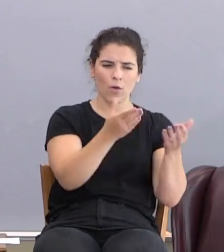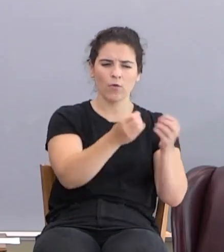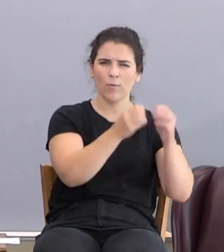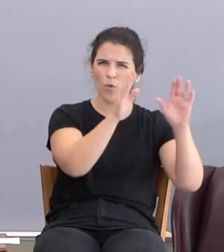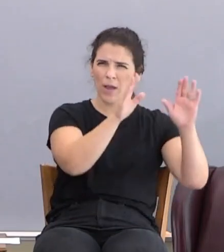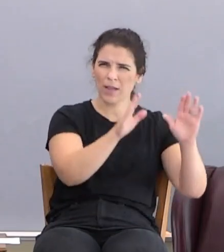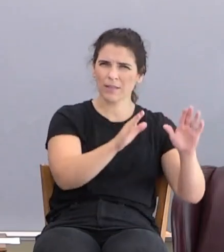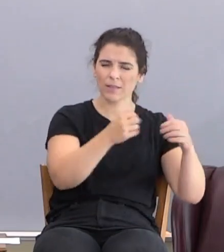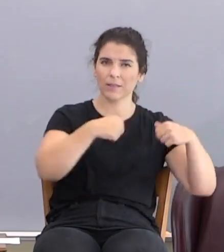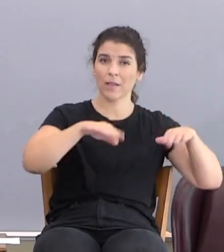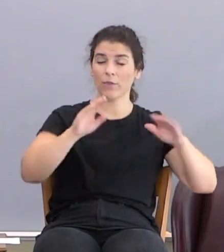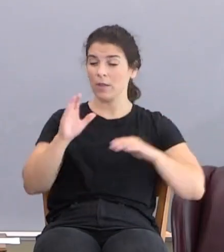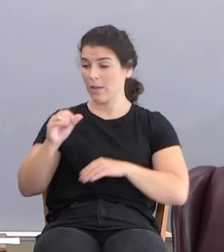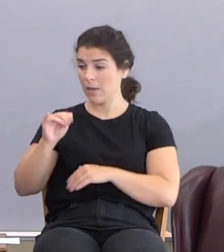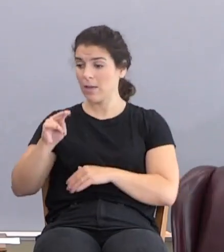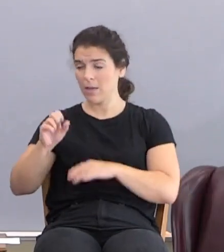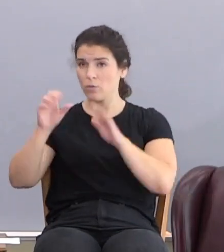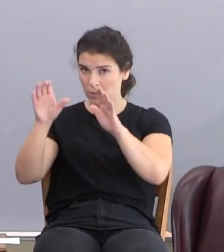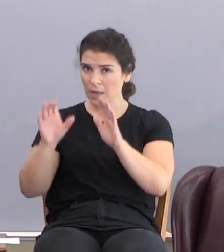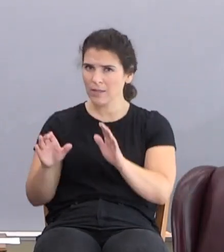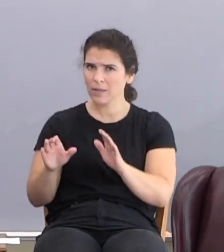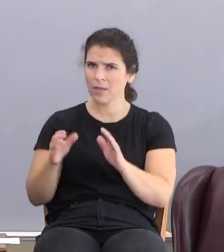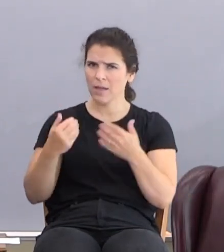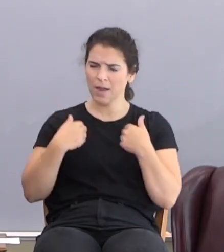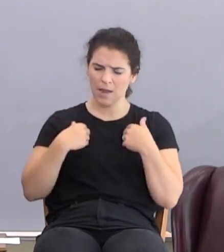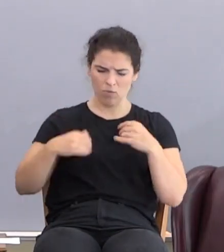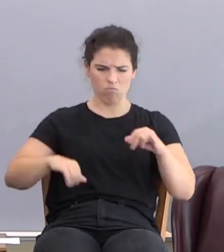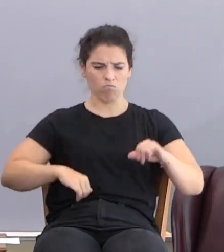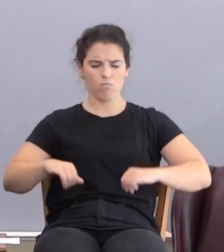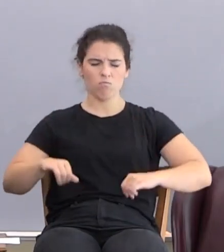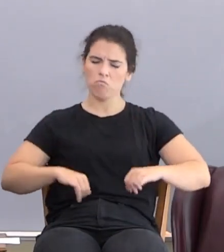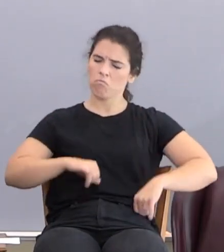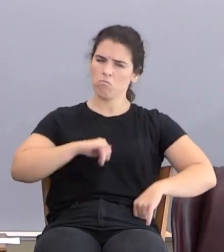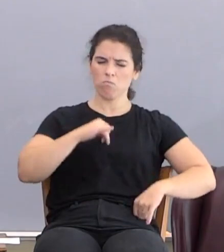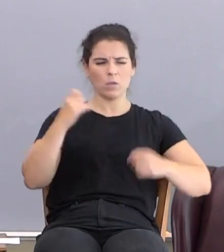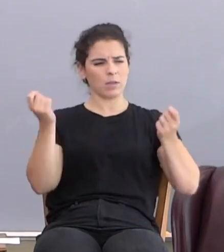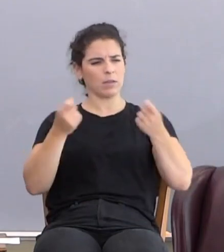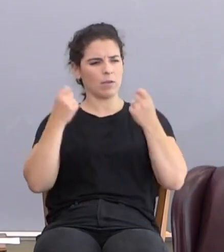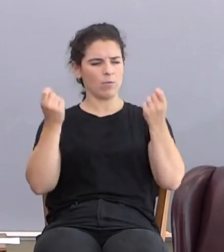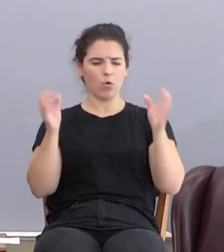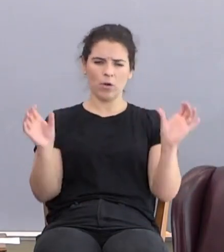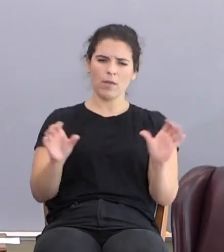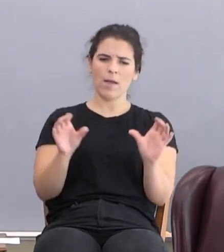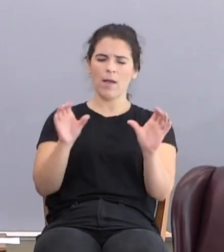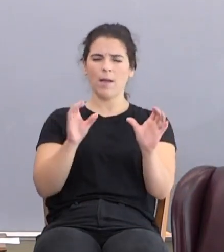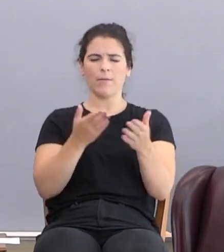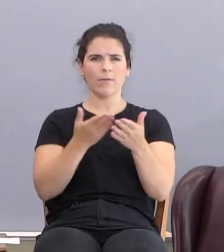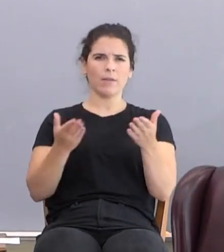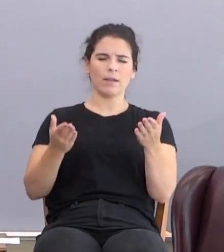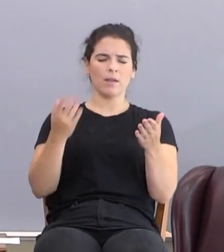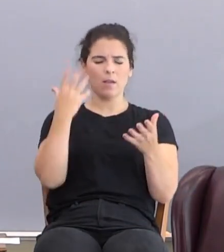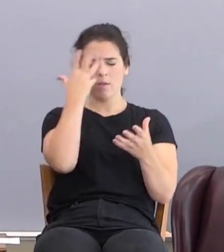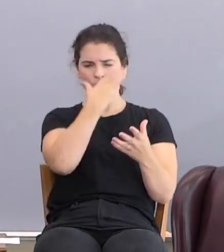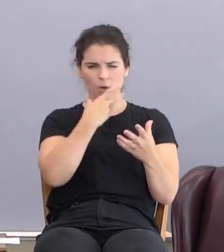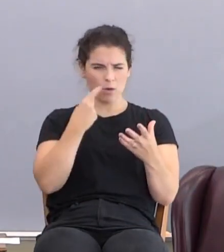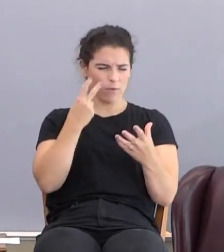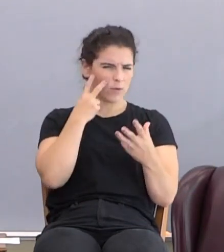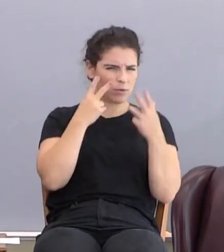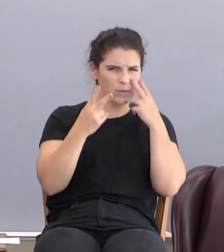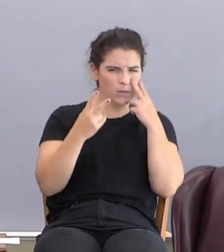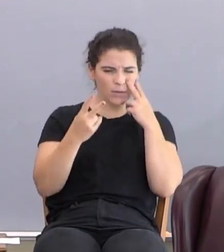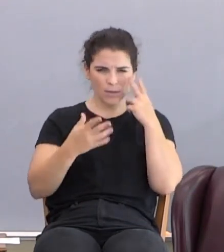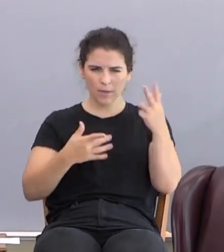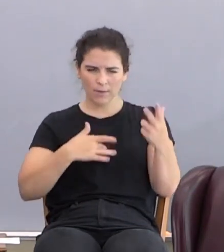Cain's was excellent. It had the pomp, it had the ceremony, had the activity, it had the things that you could feel and touch